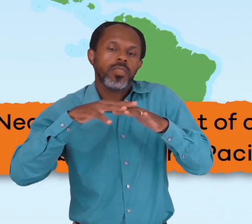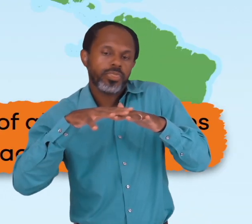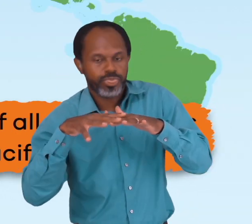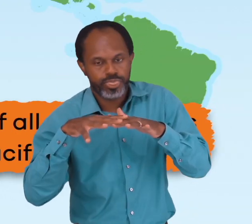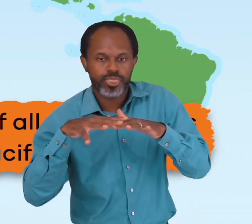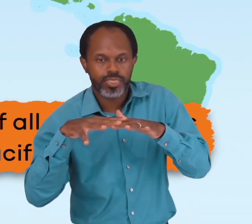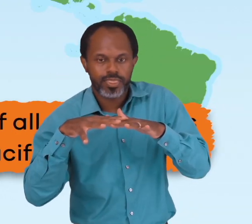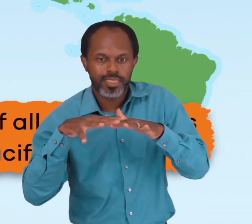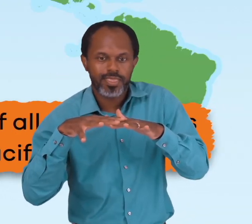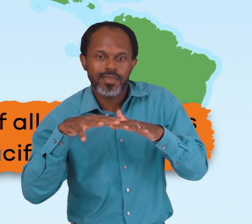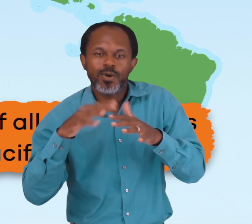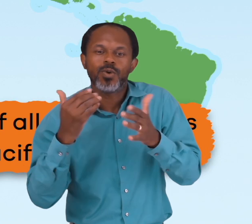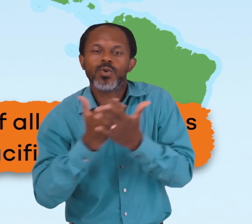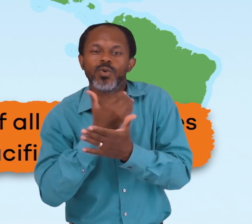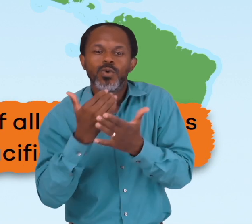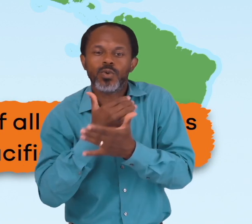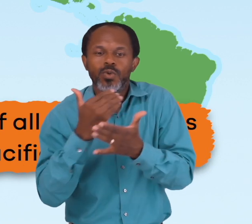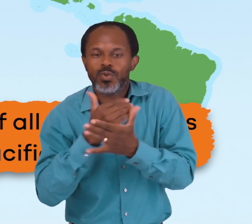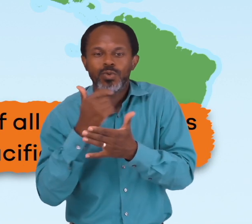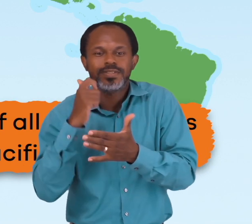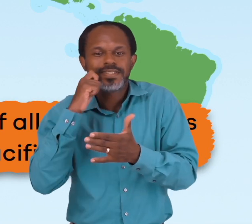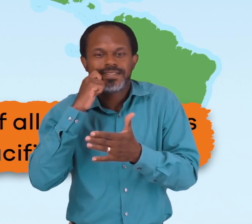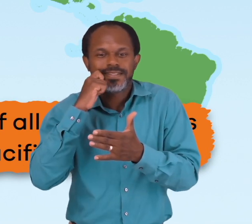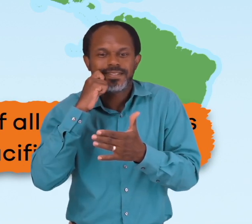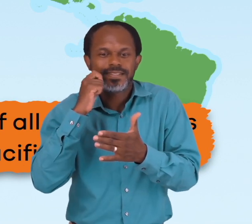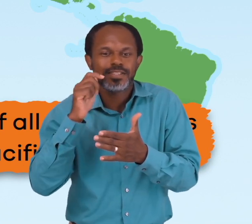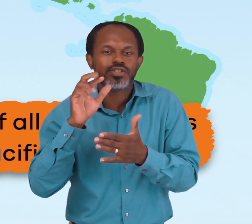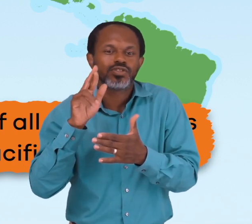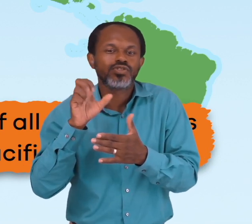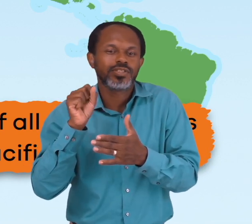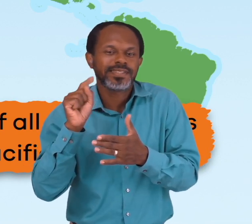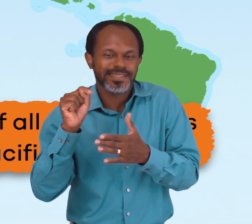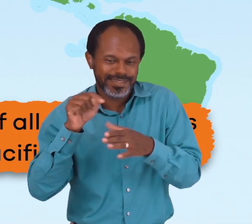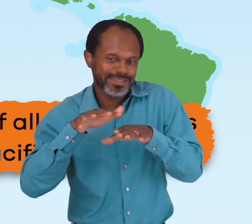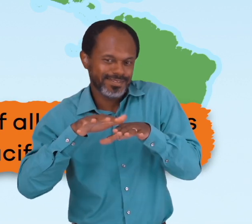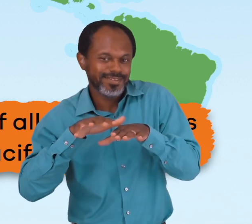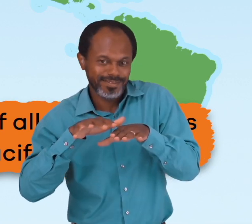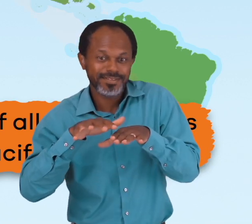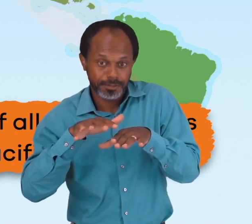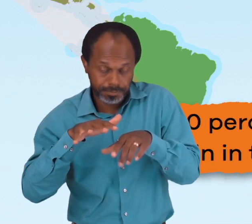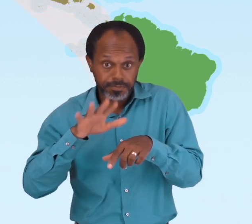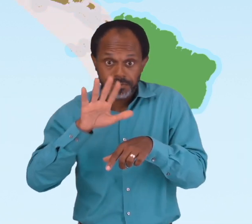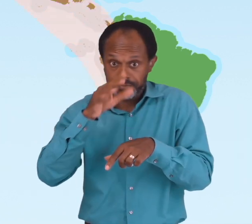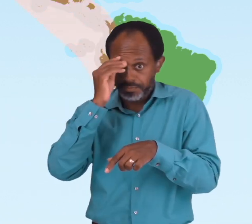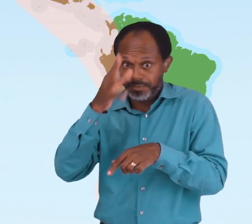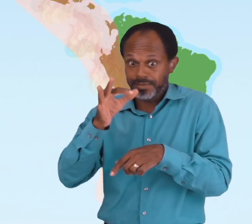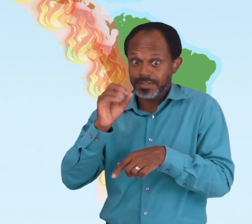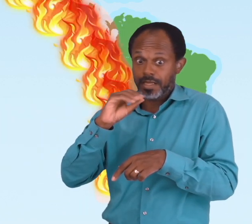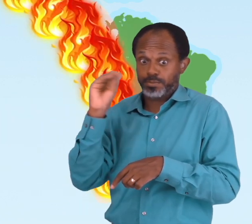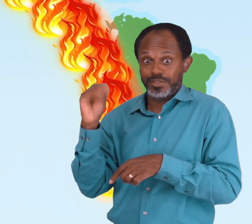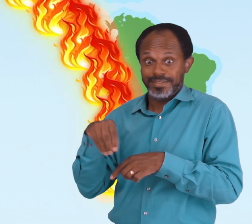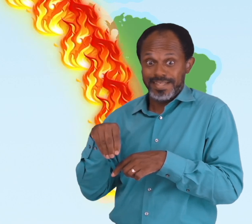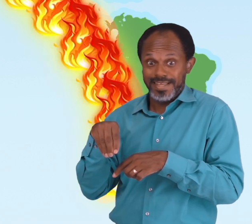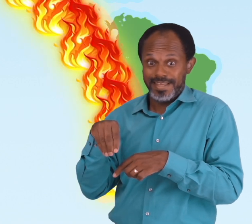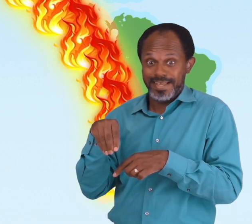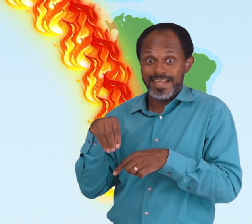Nearly 90% of all earthquakes begin in the Pacific Ocean in an area called the Ring of